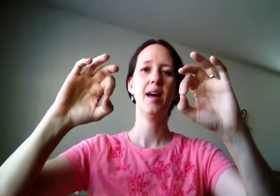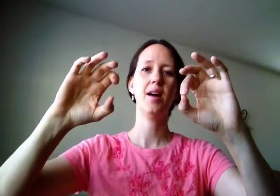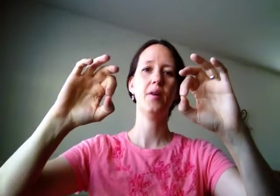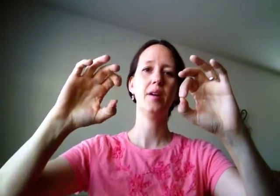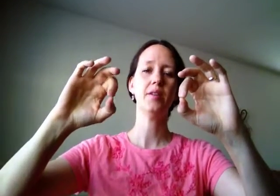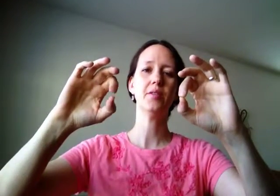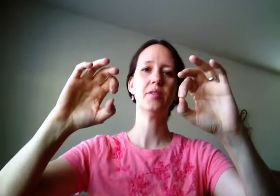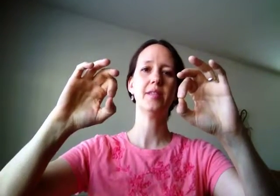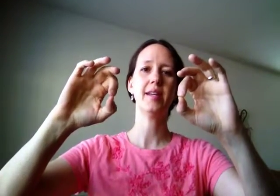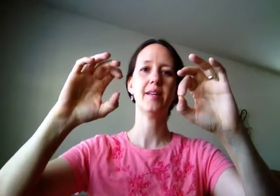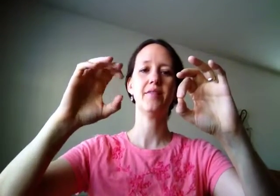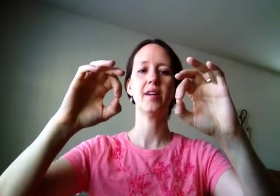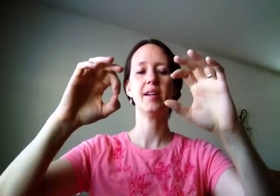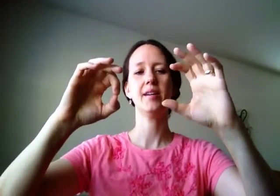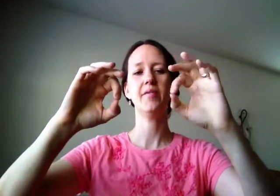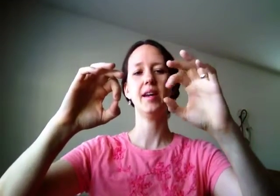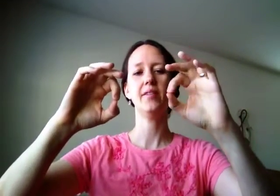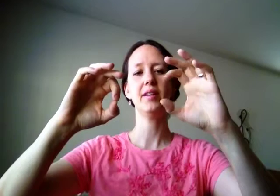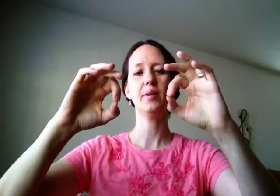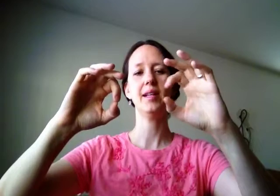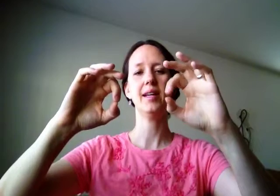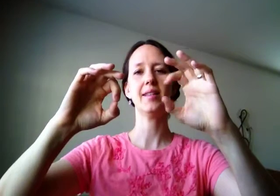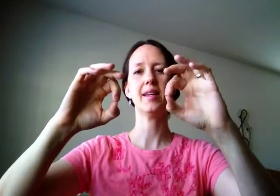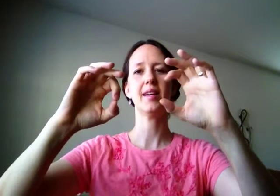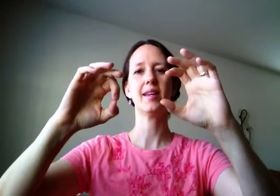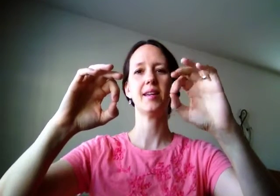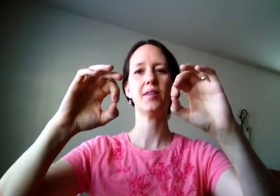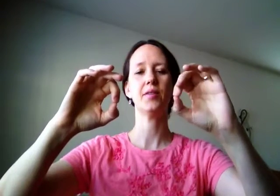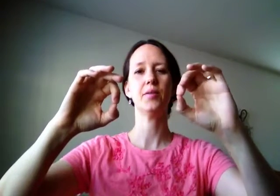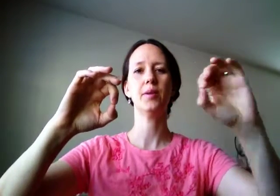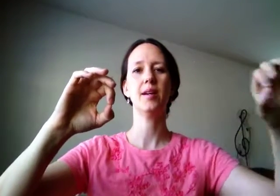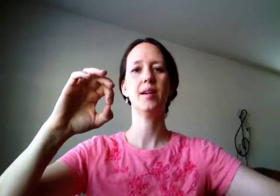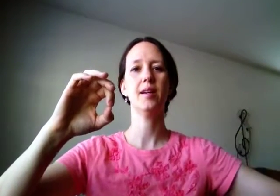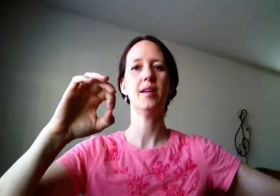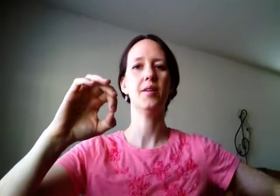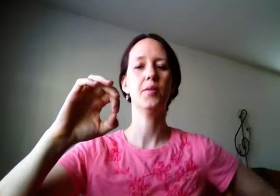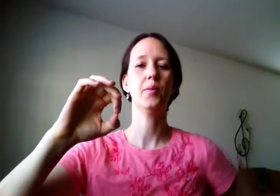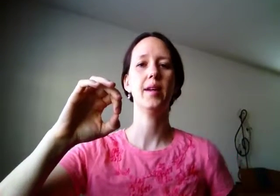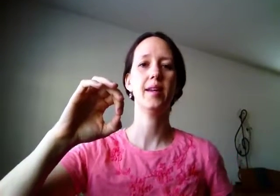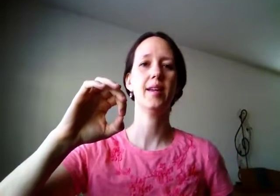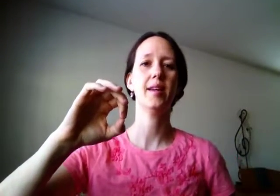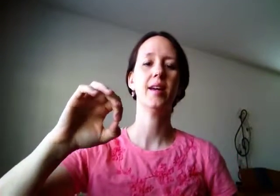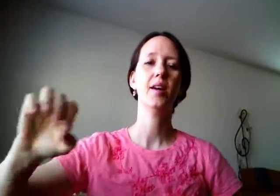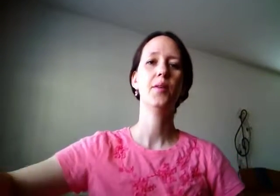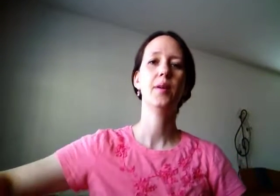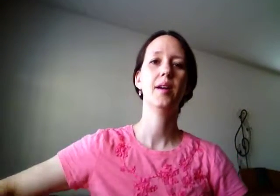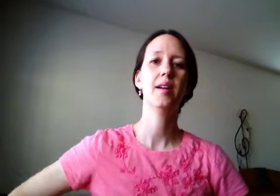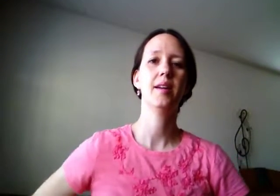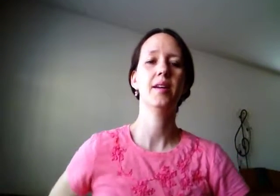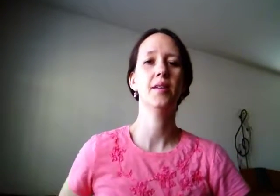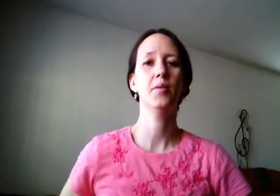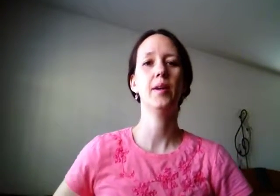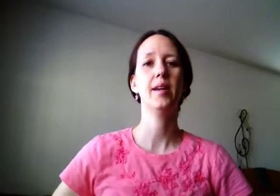How are you today, friend? Very well, I thank you. Run away. Run away.